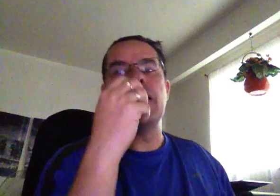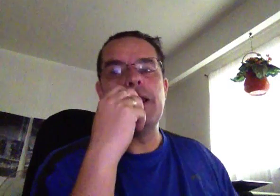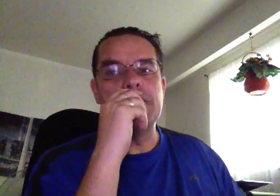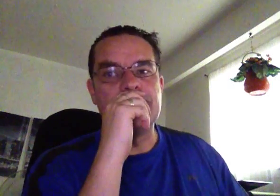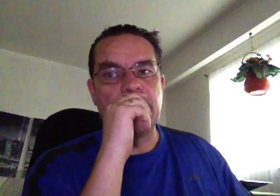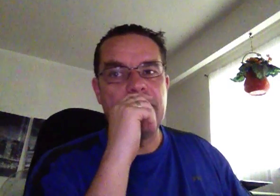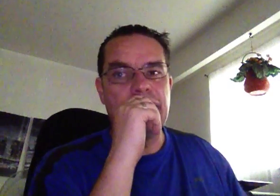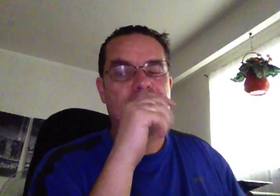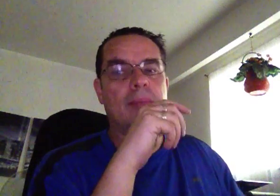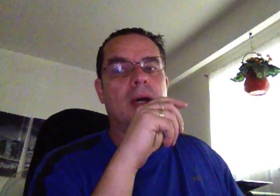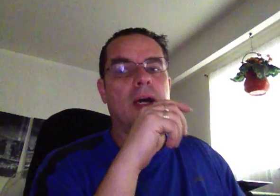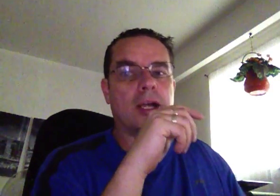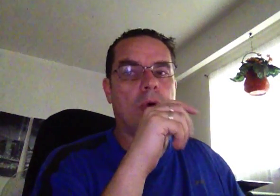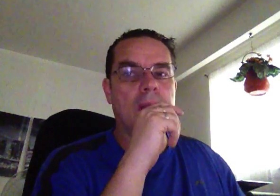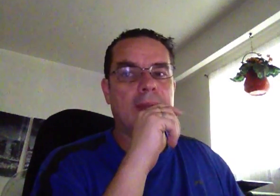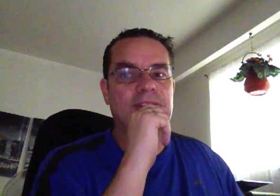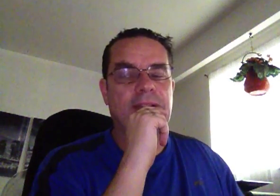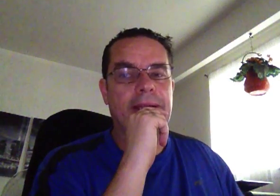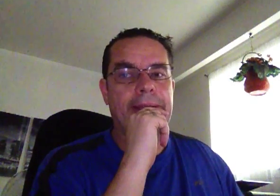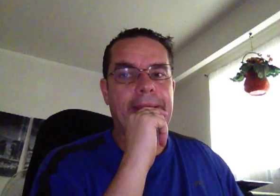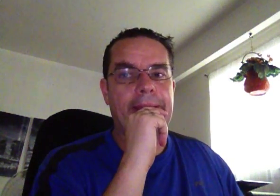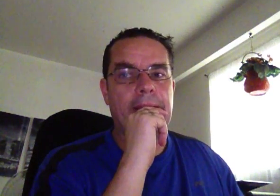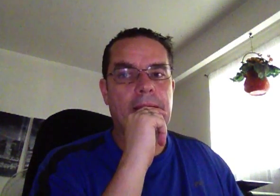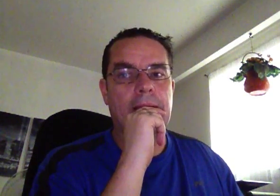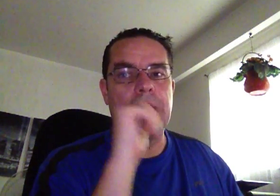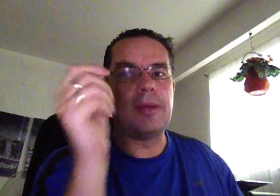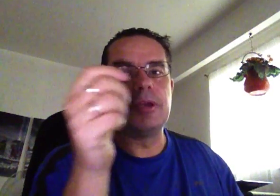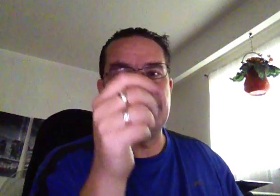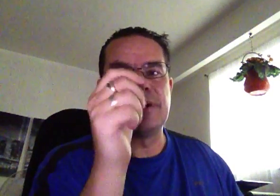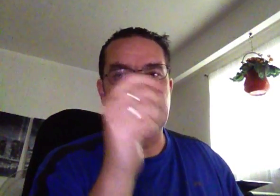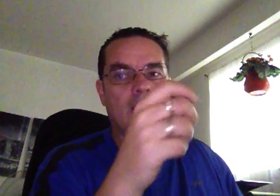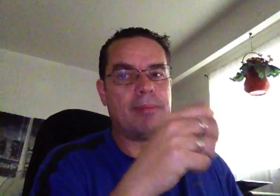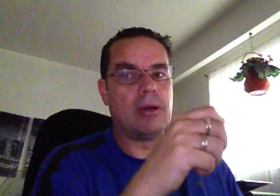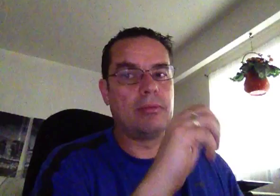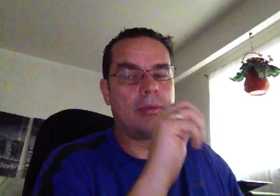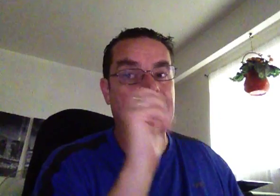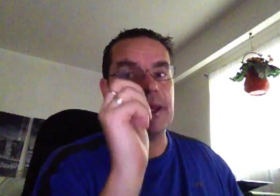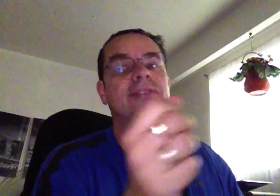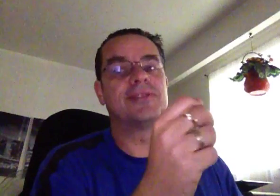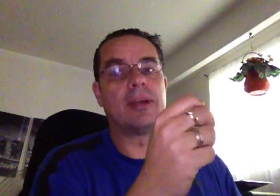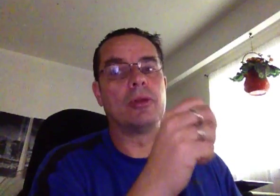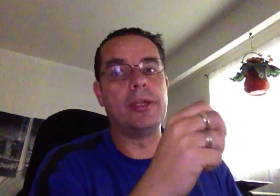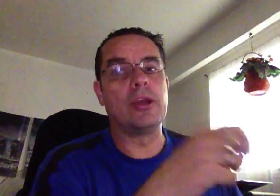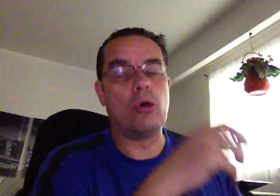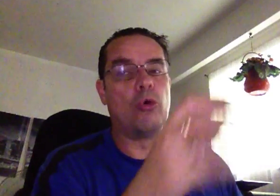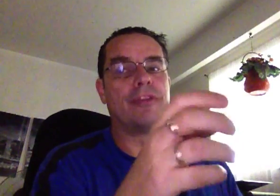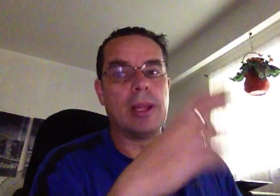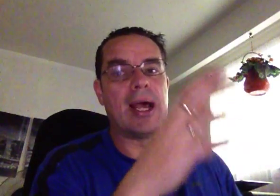Hey, it's Brian here from quantlabs.net. I'm going to be talking about the lessons that I'm learning over the last